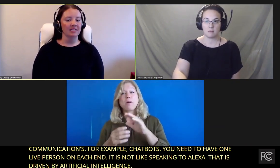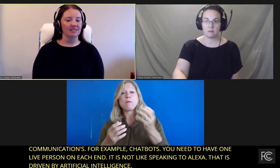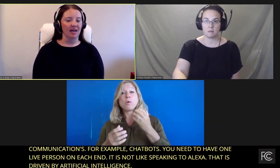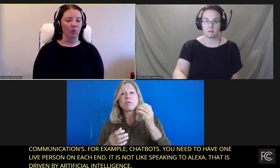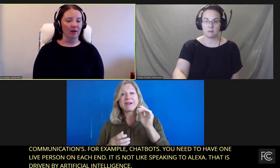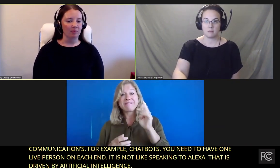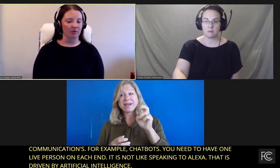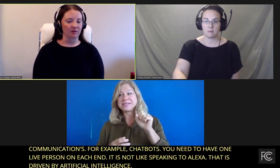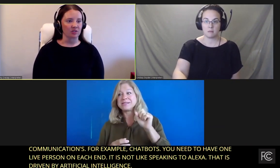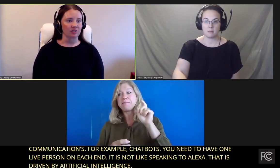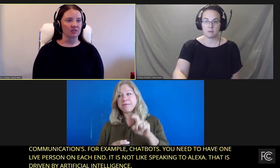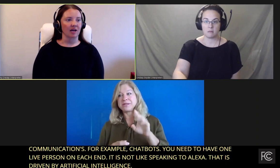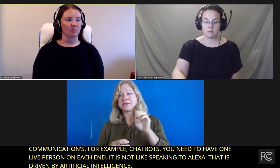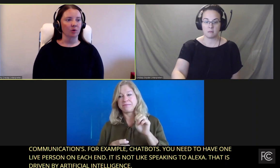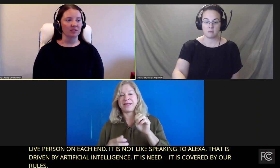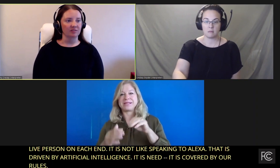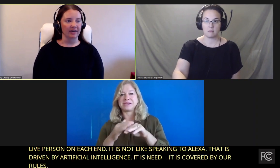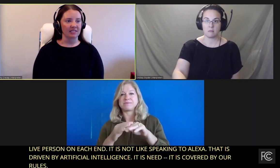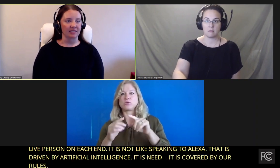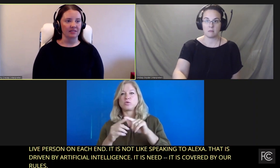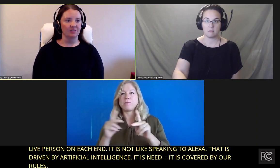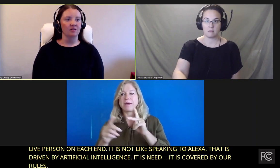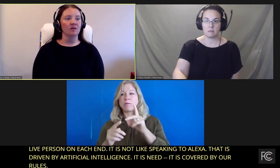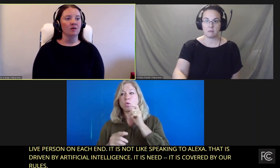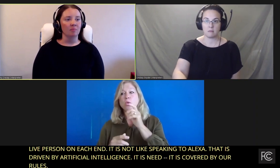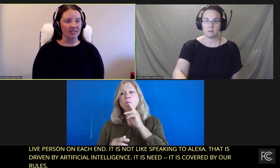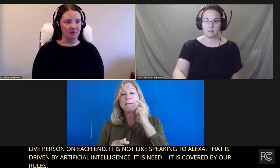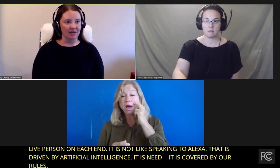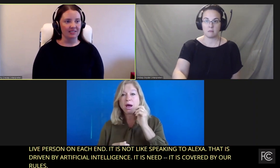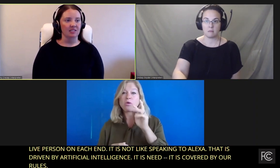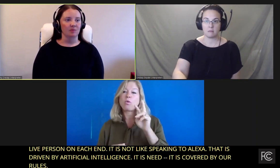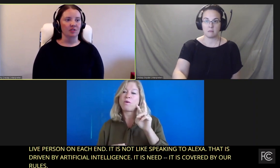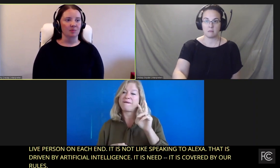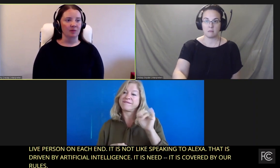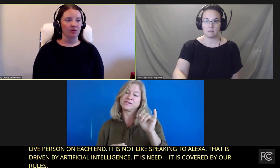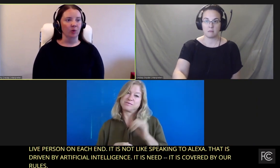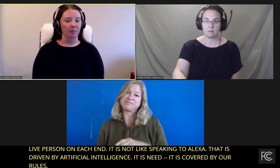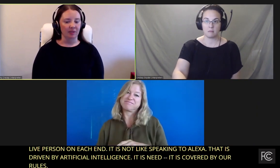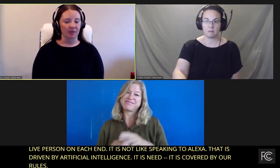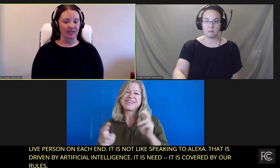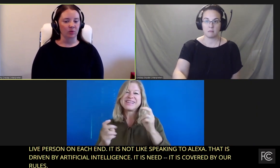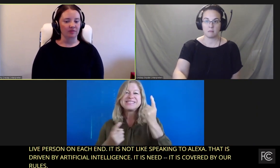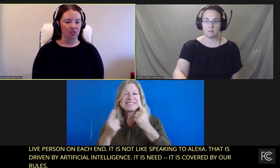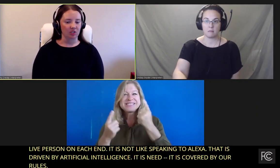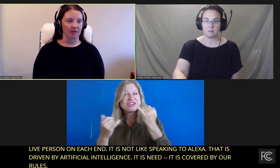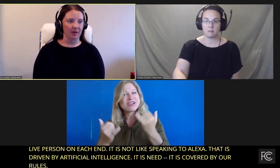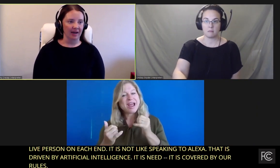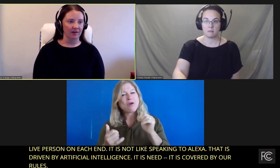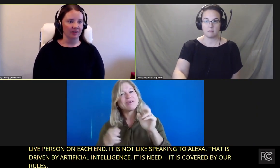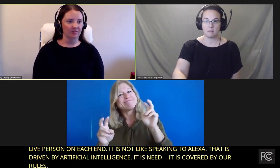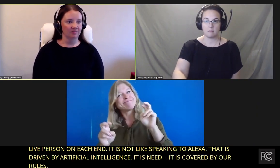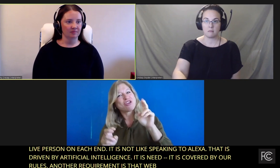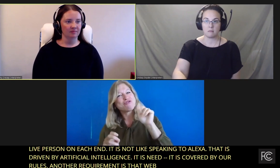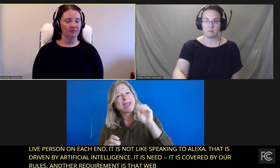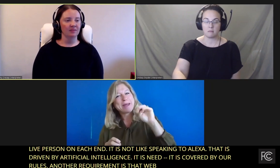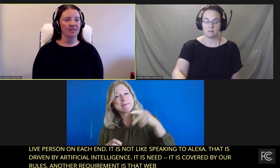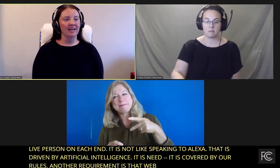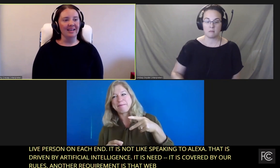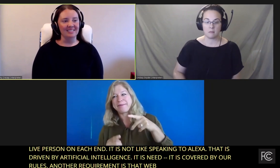is that web browsers on mobile devices must be accessible to people who are blind or visually impaired.